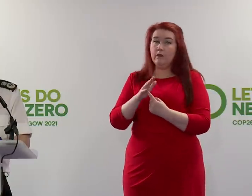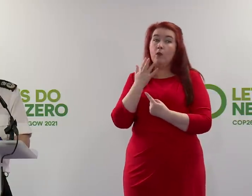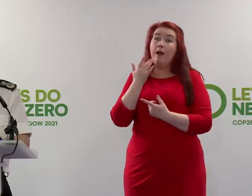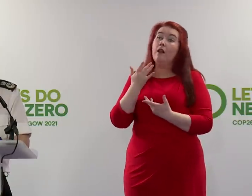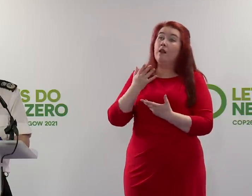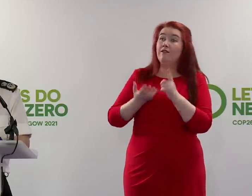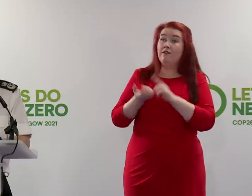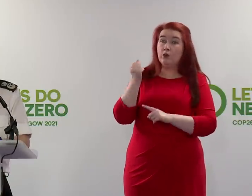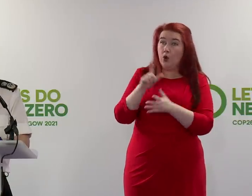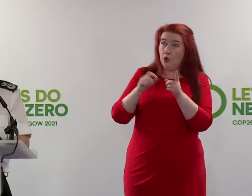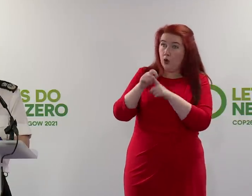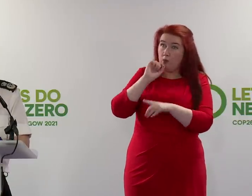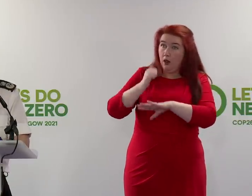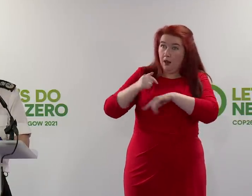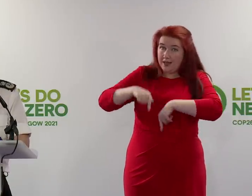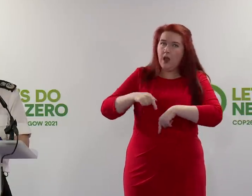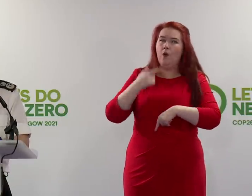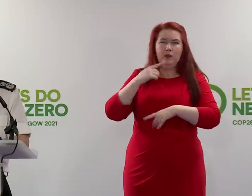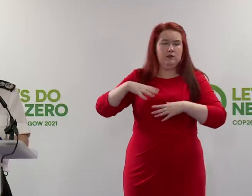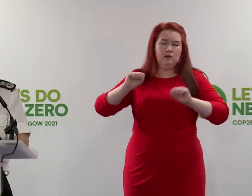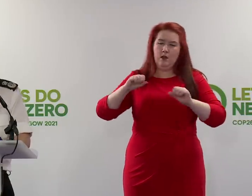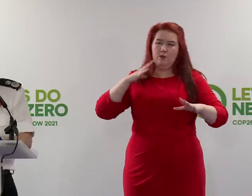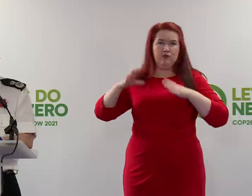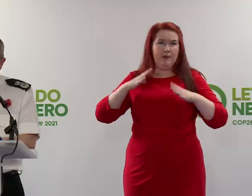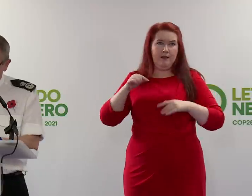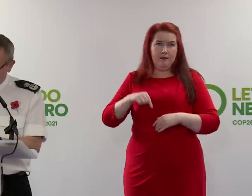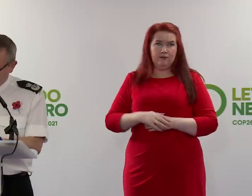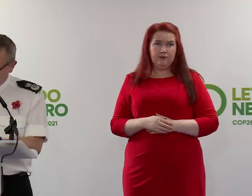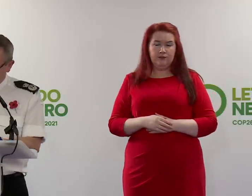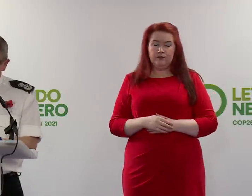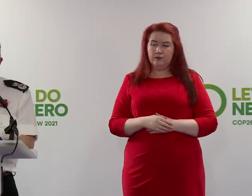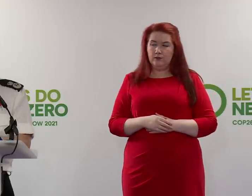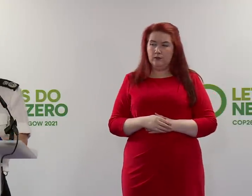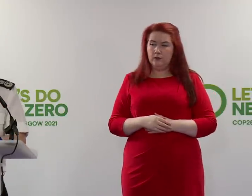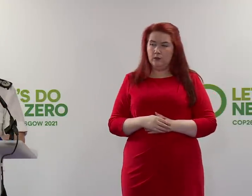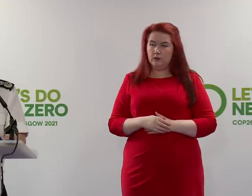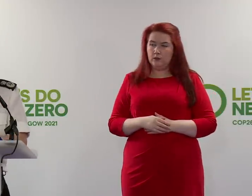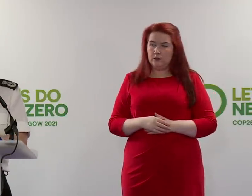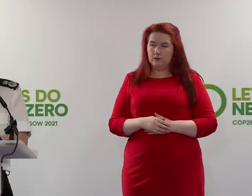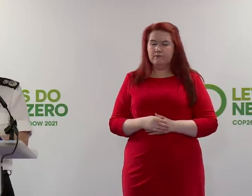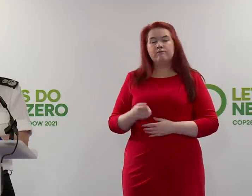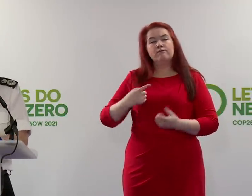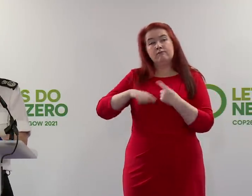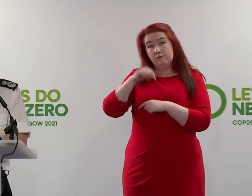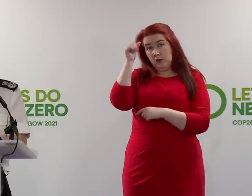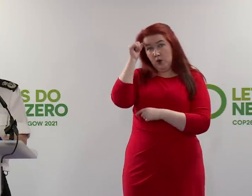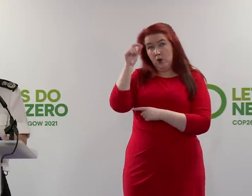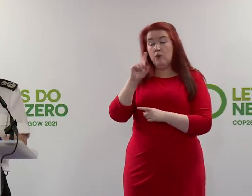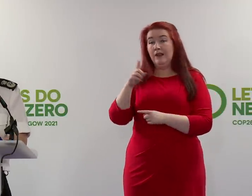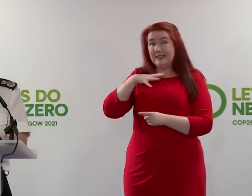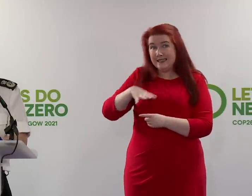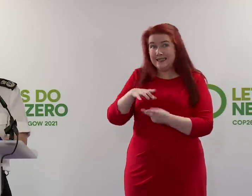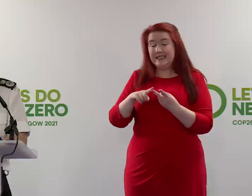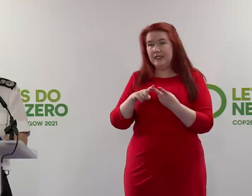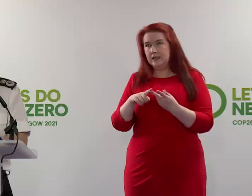that COP26 was coming to Glasgow, was coming to Scotland. We know that need and requirements can